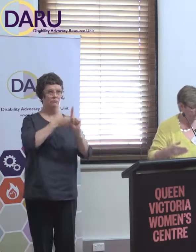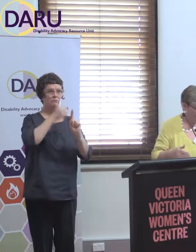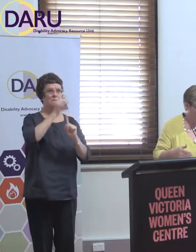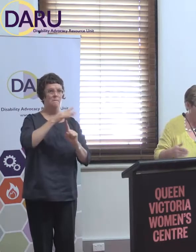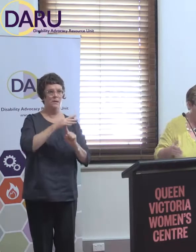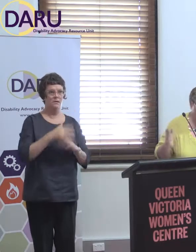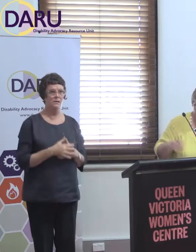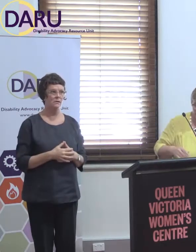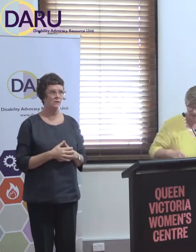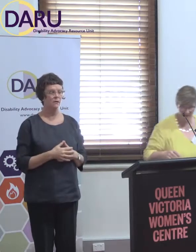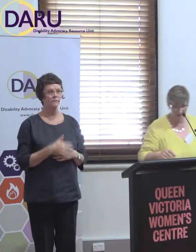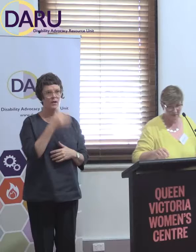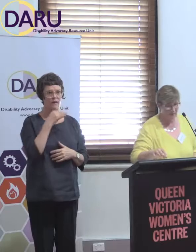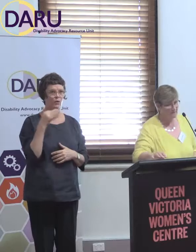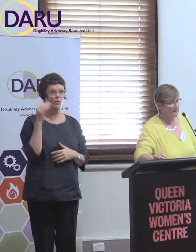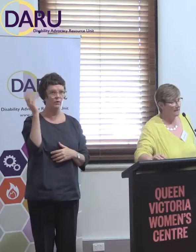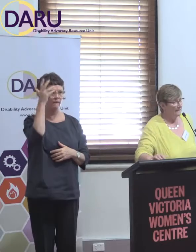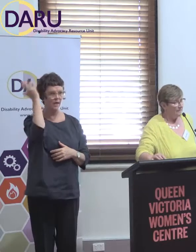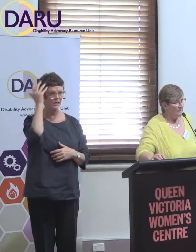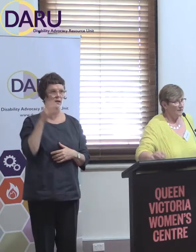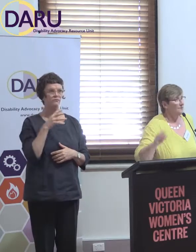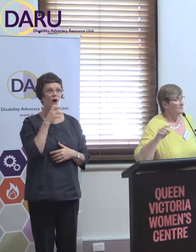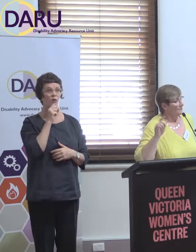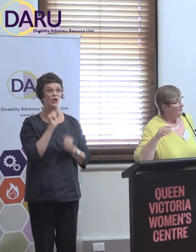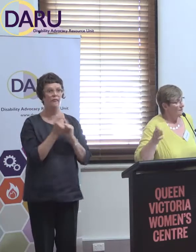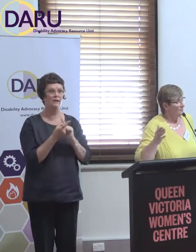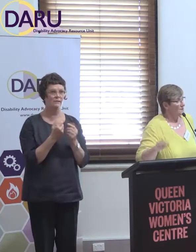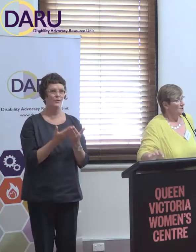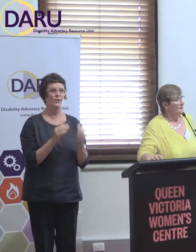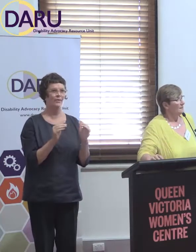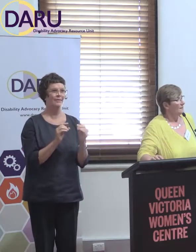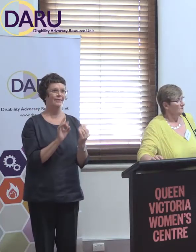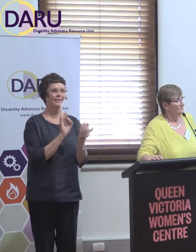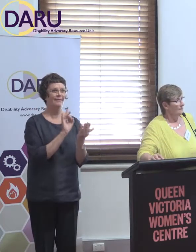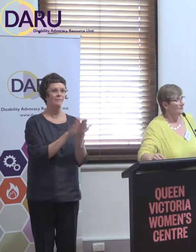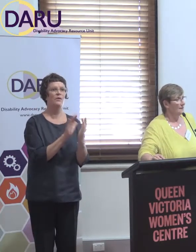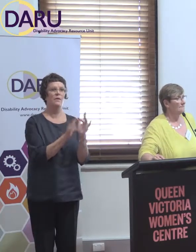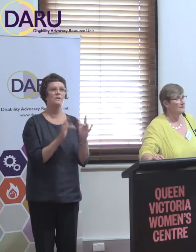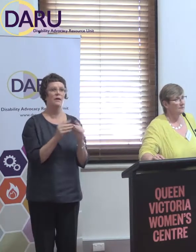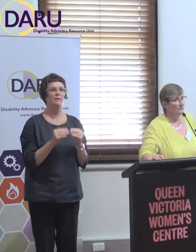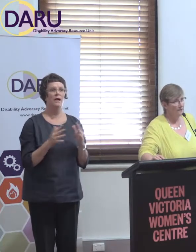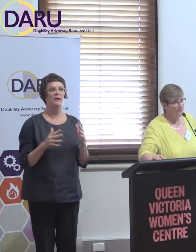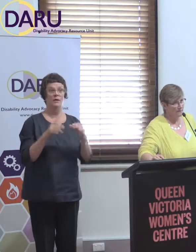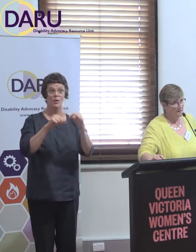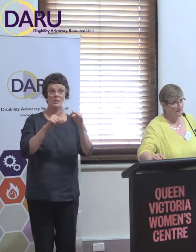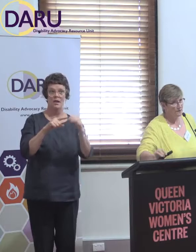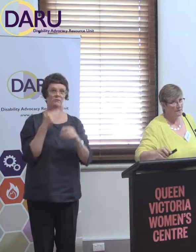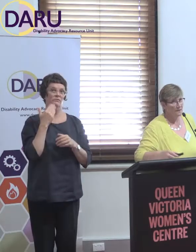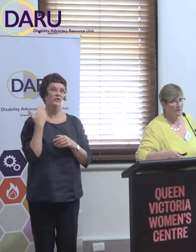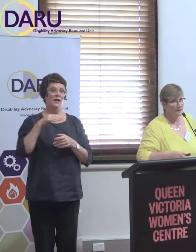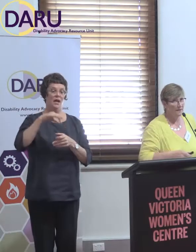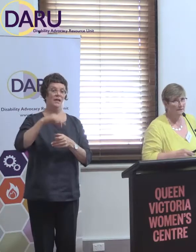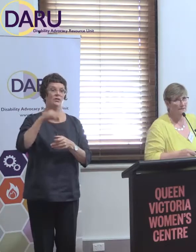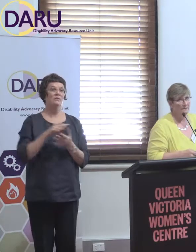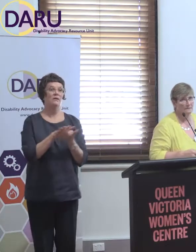they've got a couple of fancy orange things on their website. But Queensland, of course, has just had an election. So, that meant the Queensland organisations